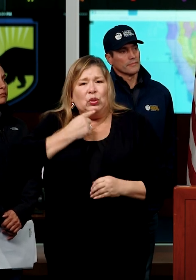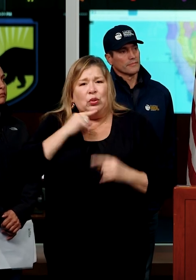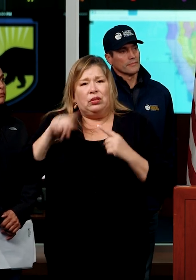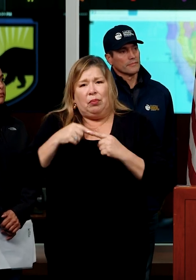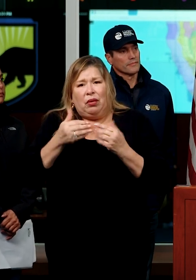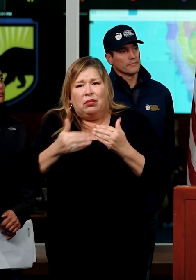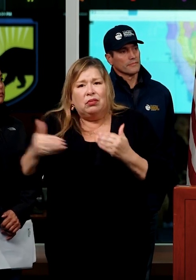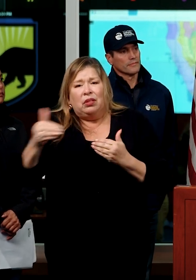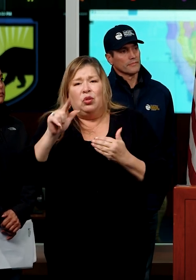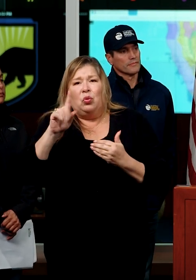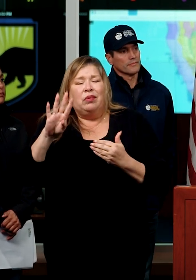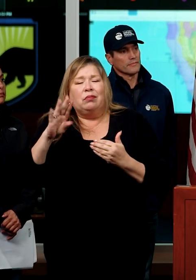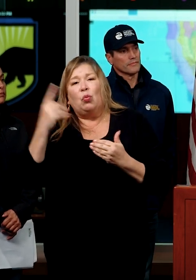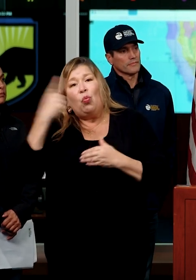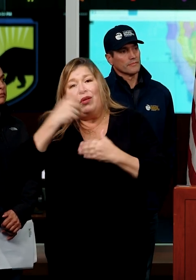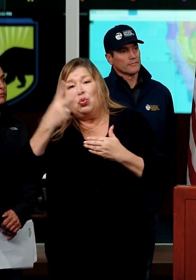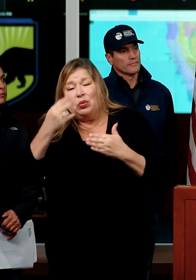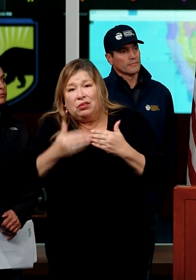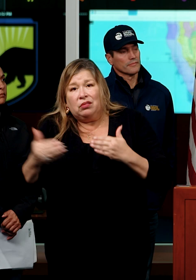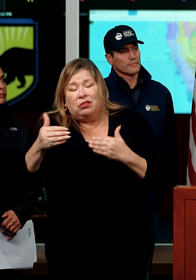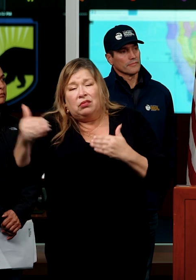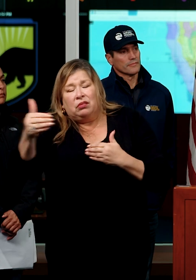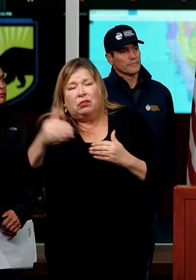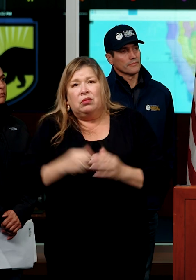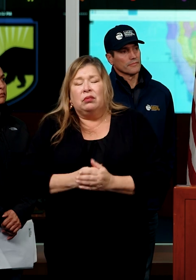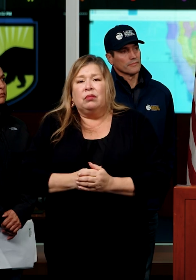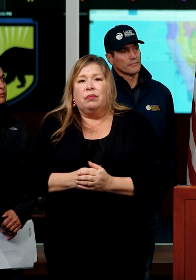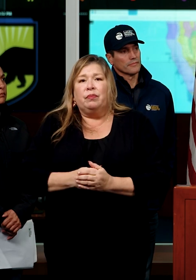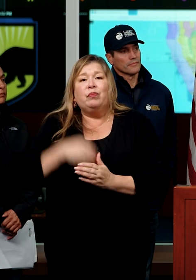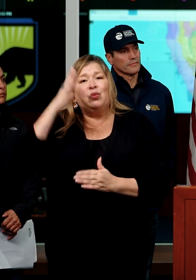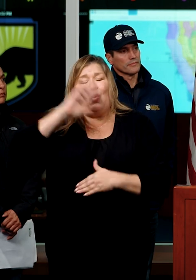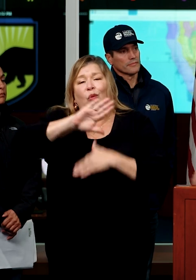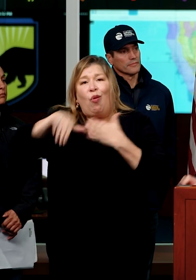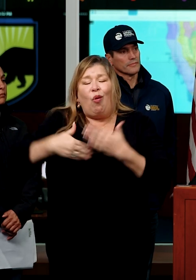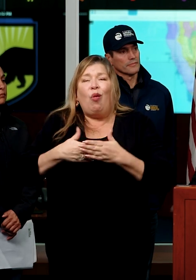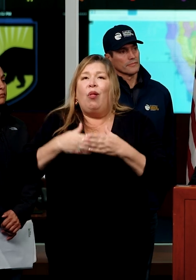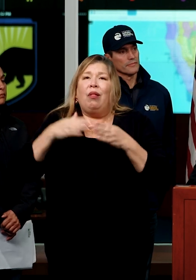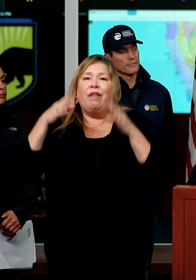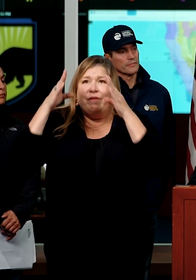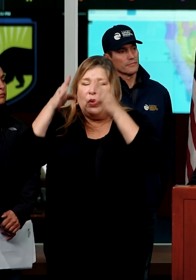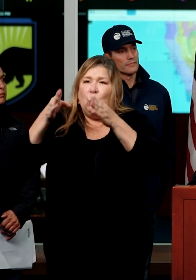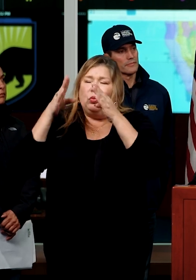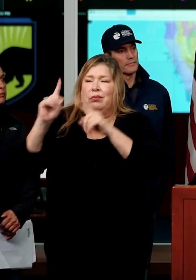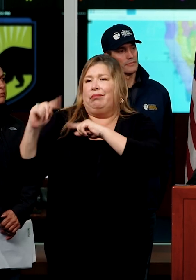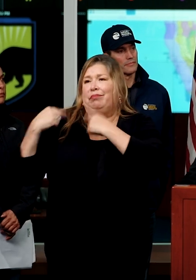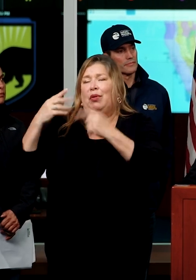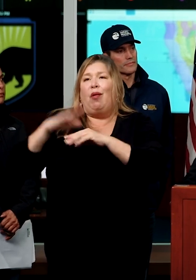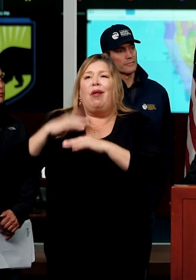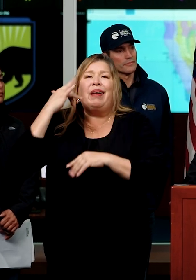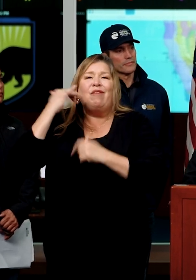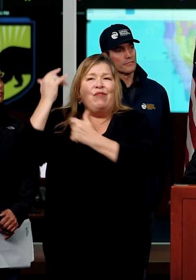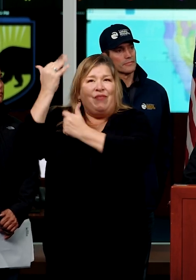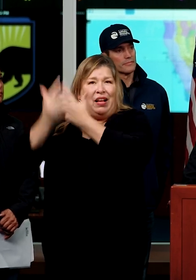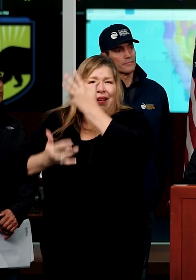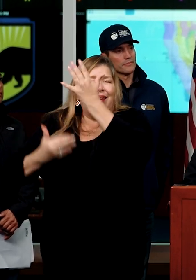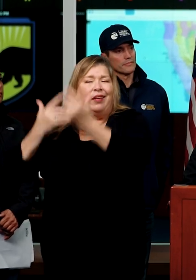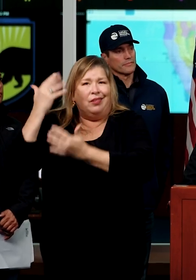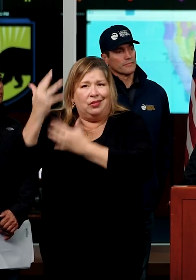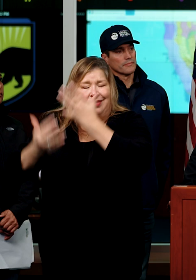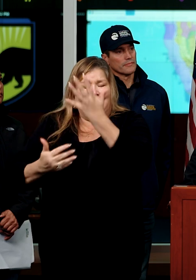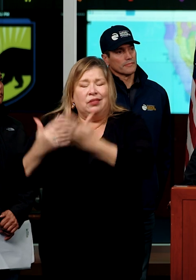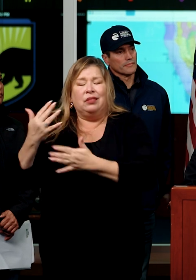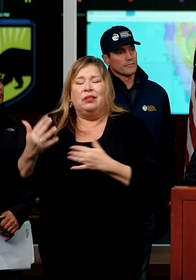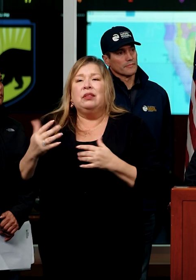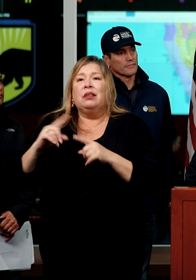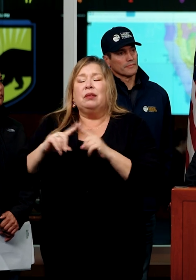Uh, with all the focus, understandably, on California wildfires, uh, it has, uh, been a